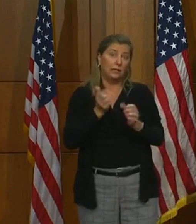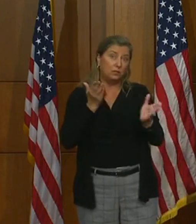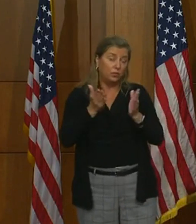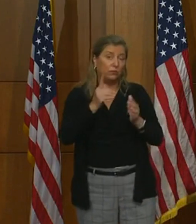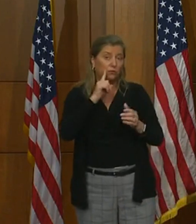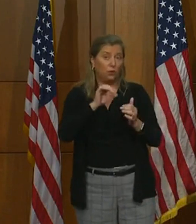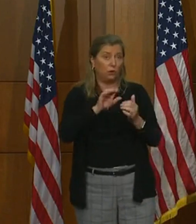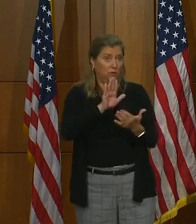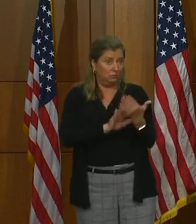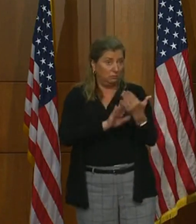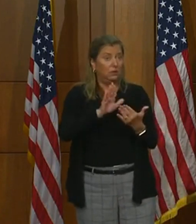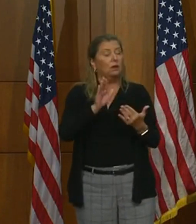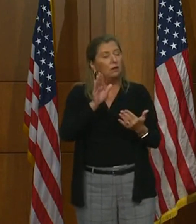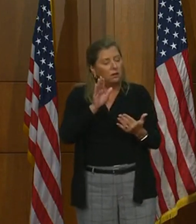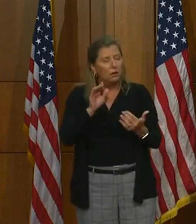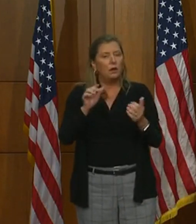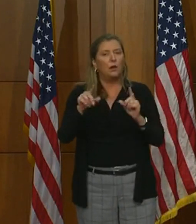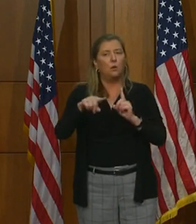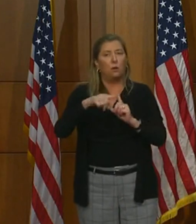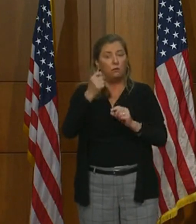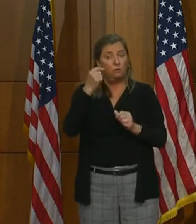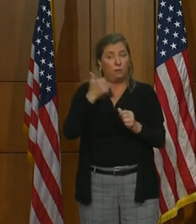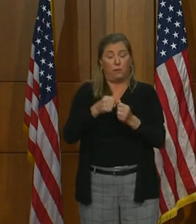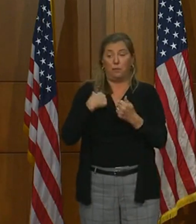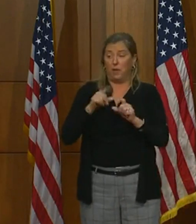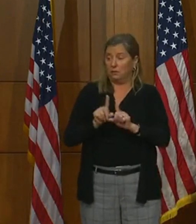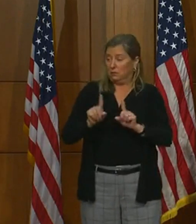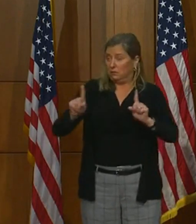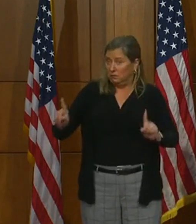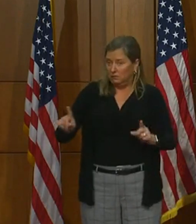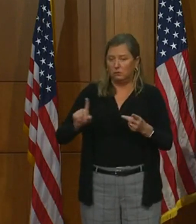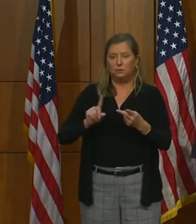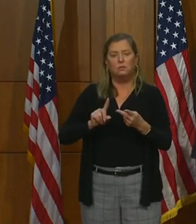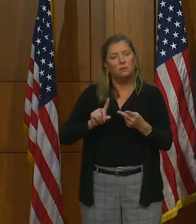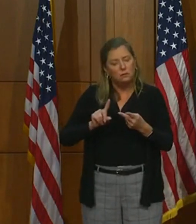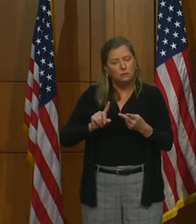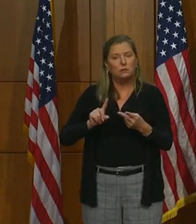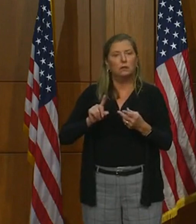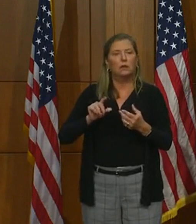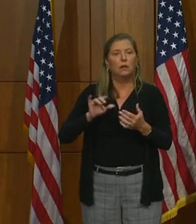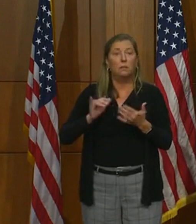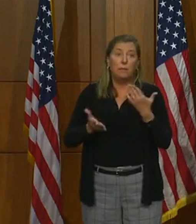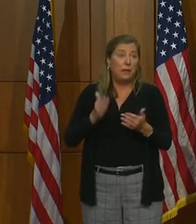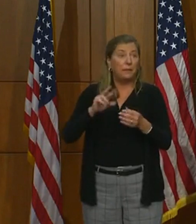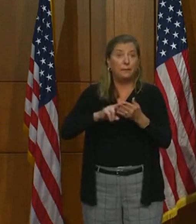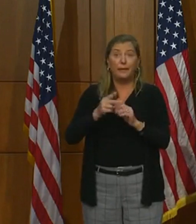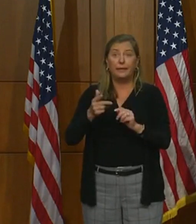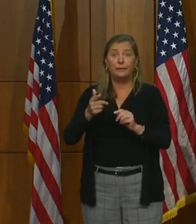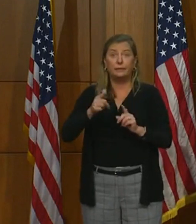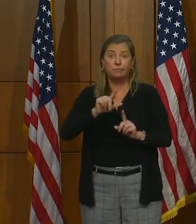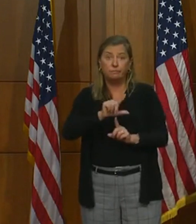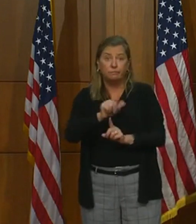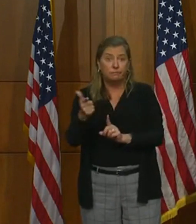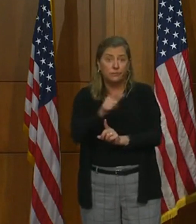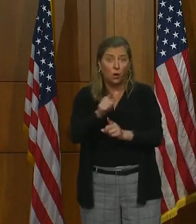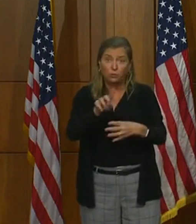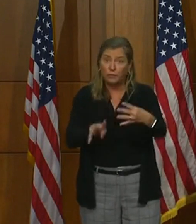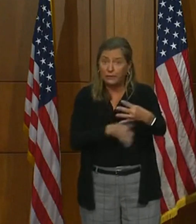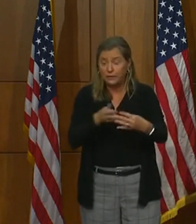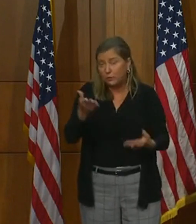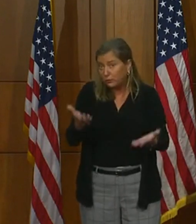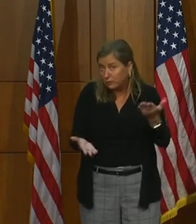mitigation strategies such as physical distancing in place that may trigger altered schedules, altered schedules.